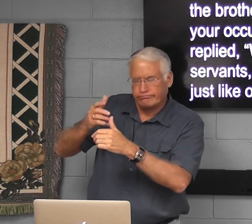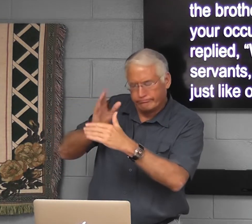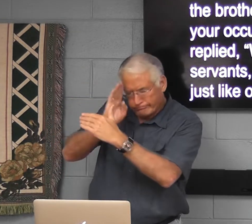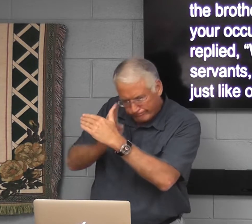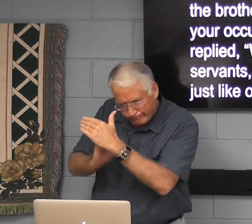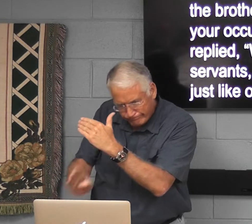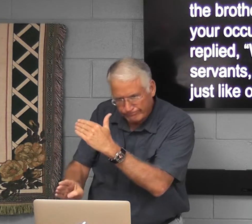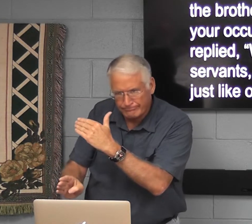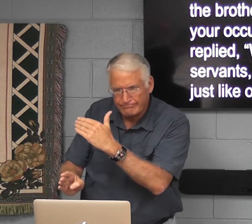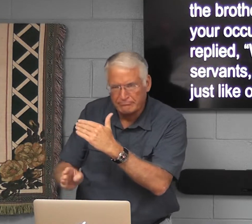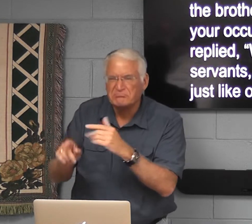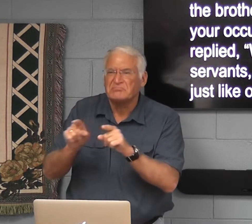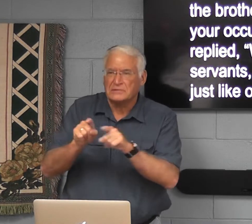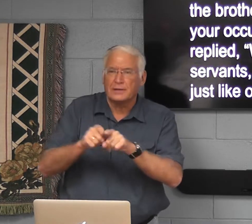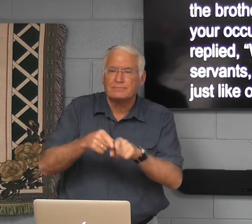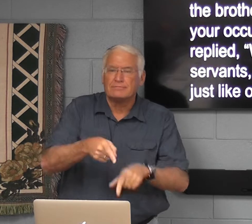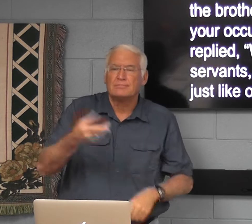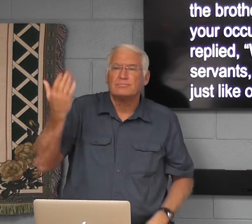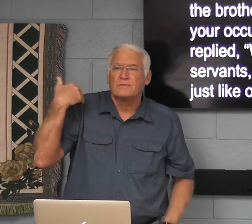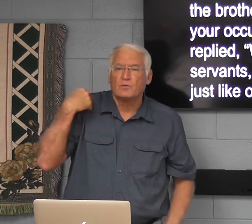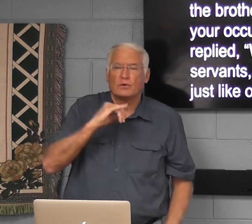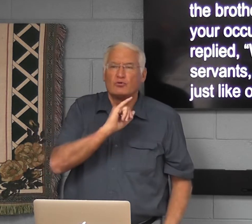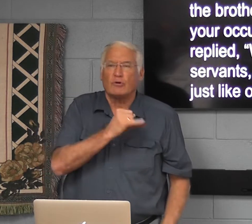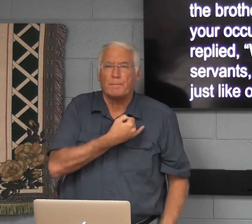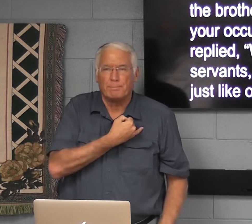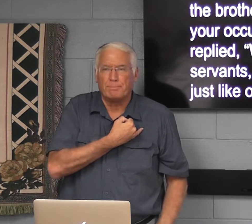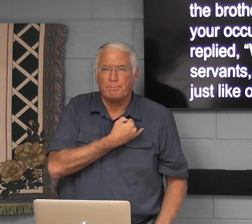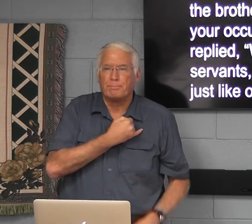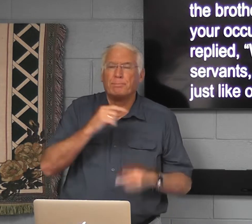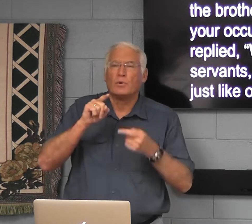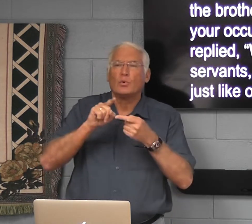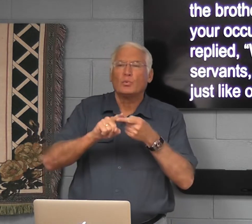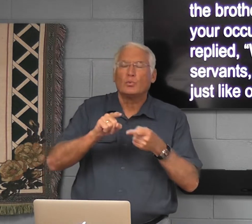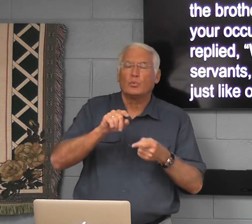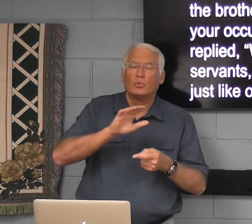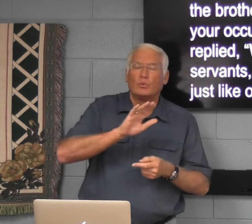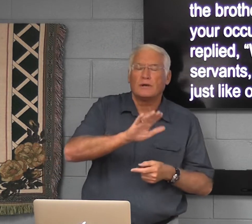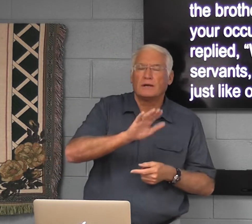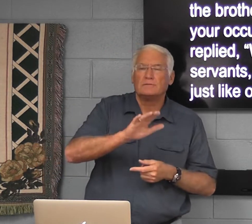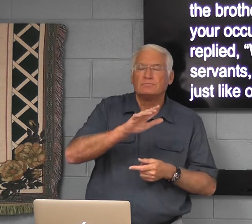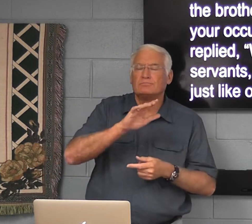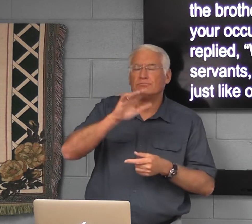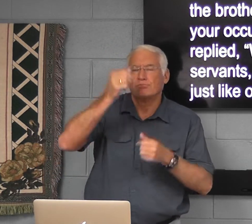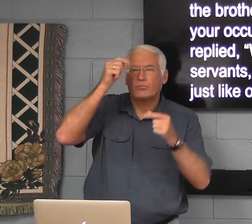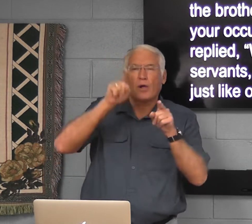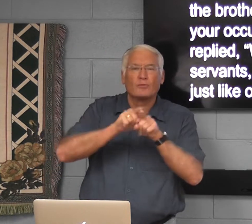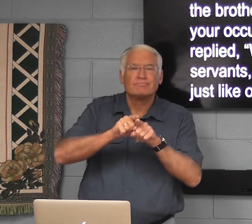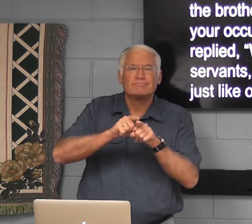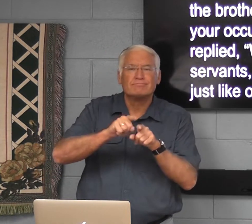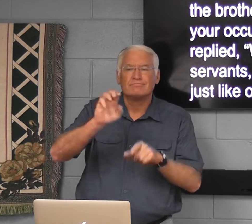You know, Pharaoh was king. Just like Jacob did to his brothers,